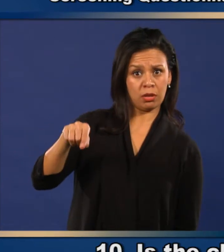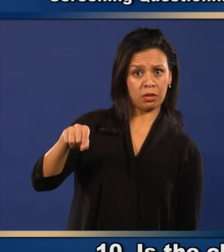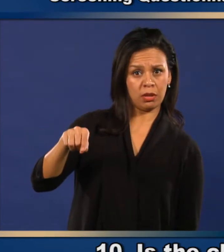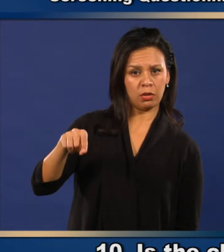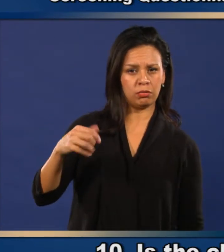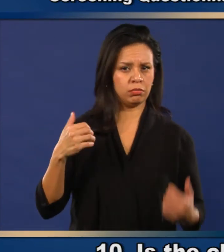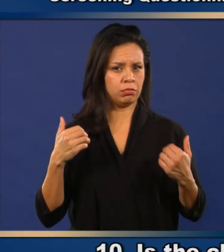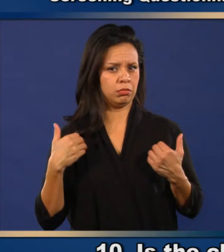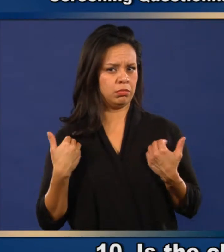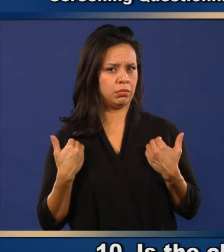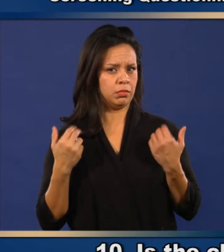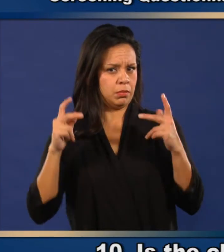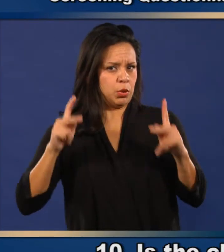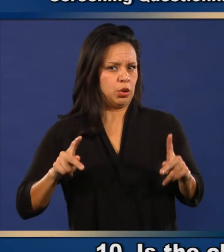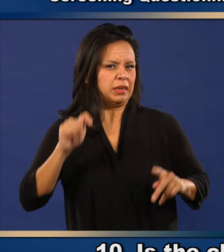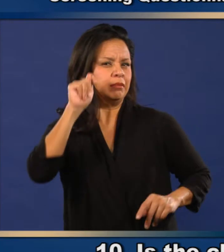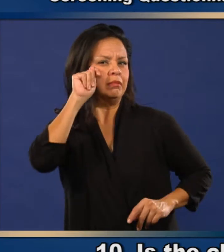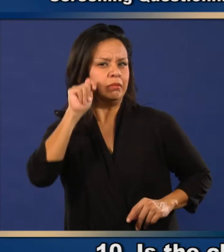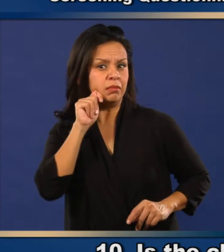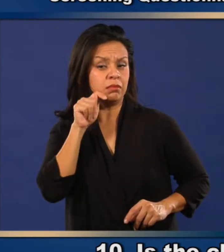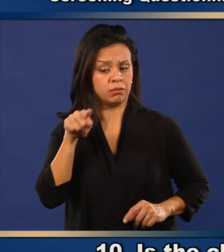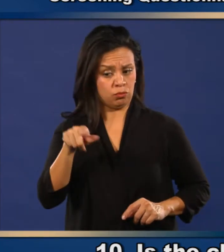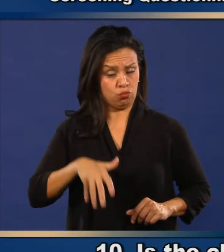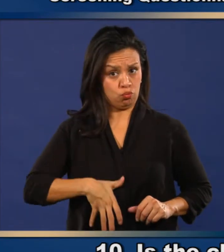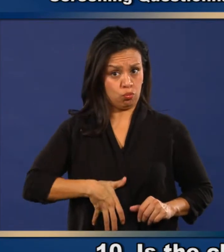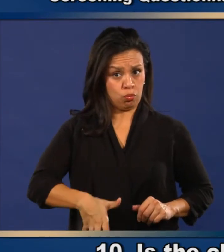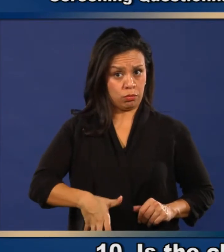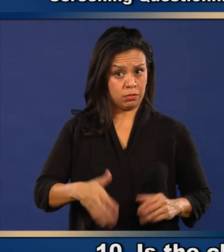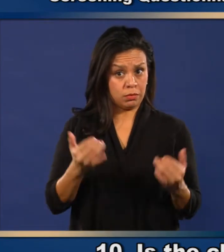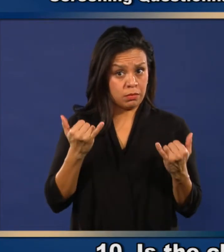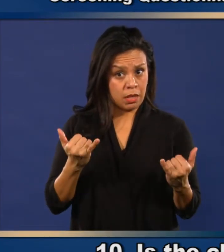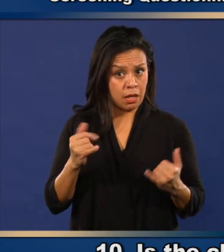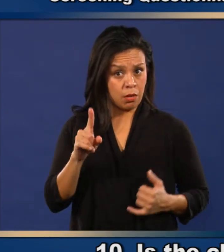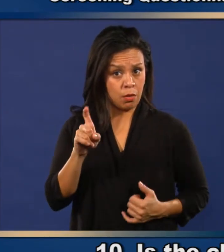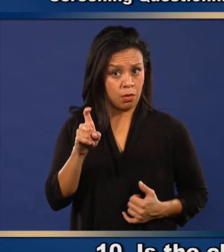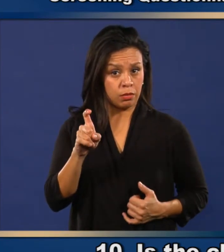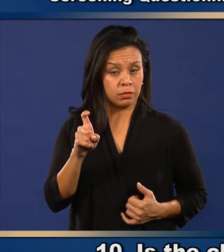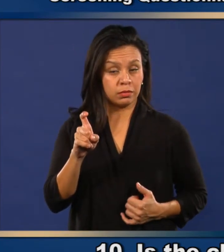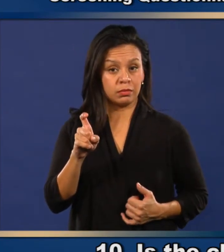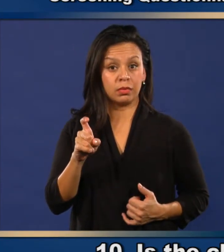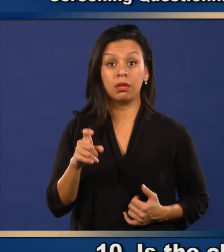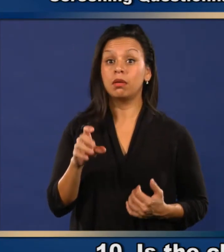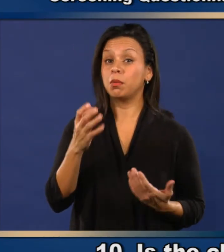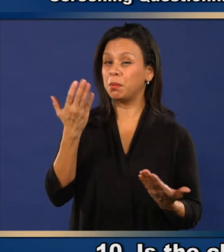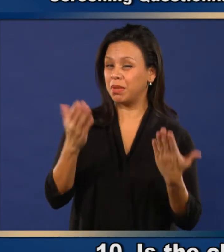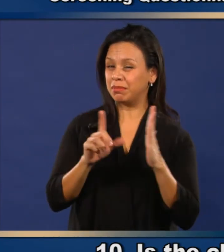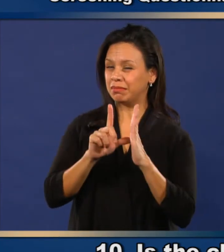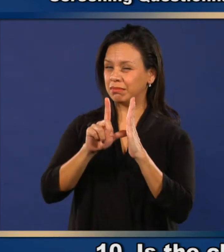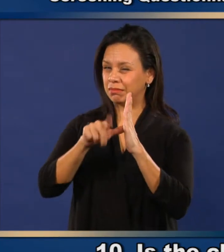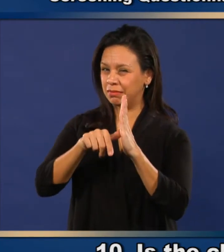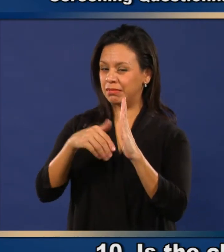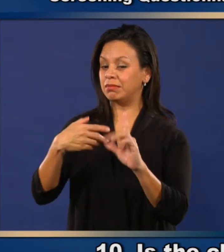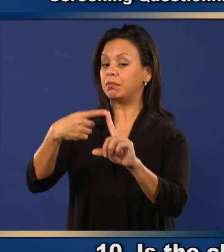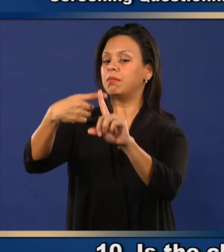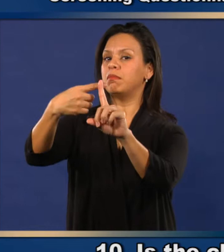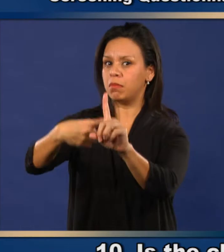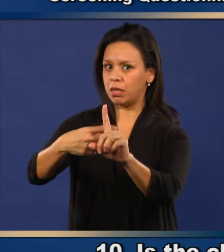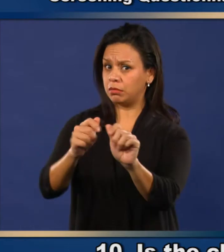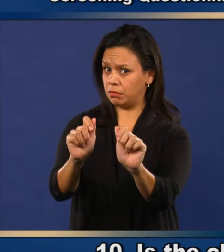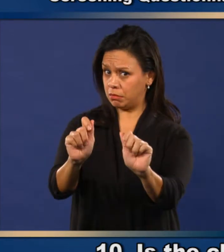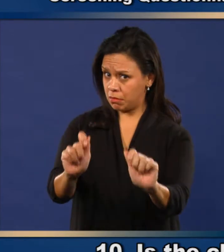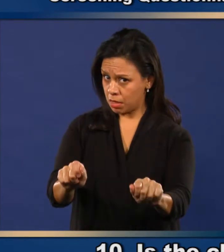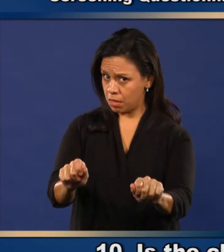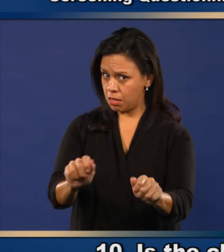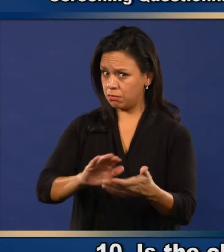Is the child or teen pregnant, or is there a chance she could become pregnant